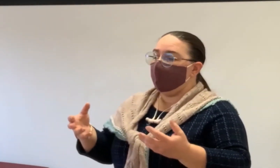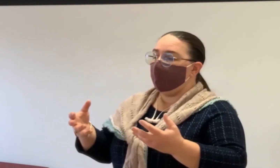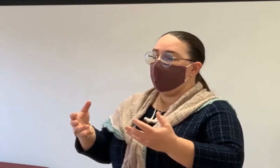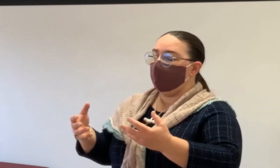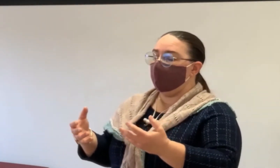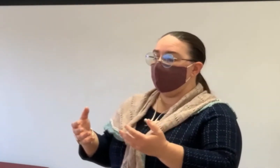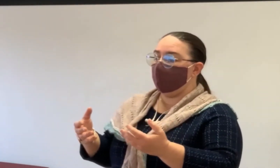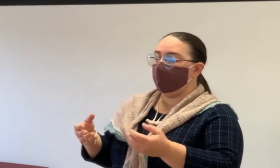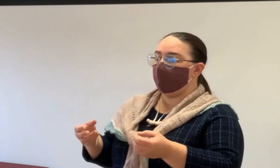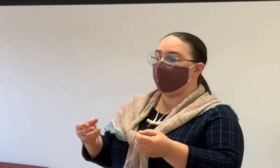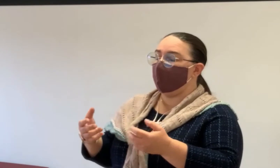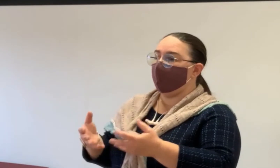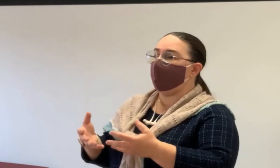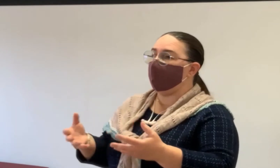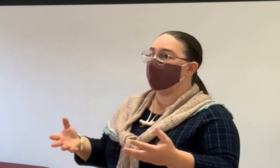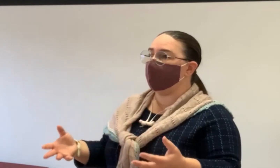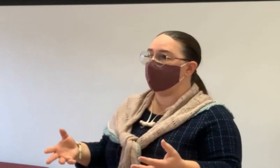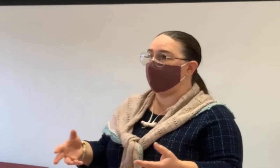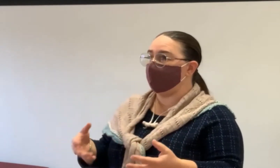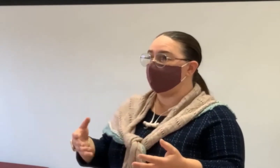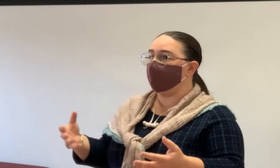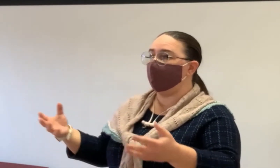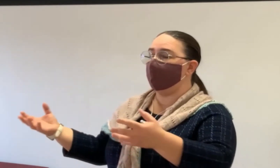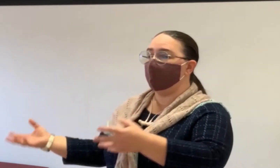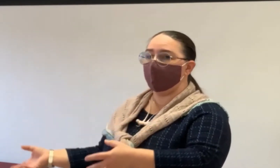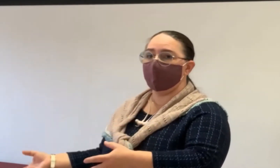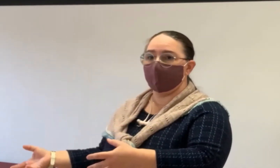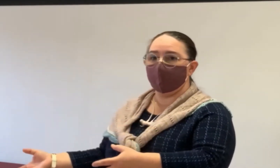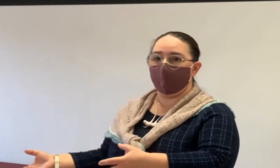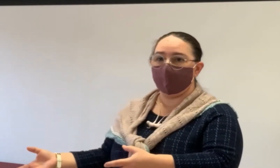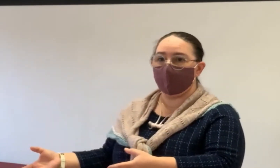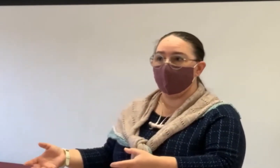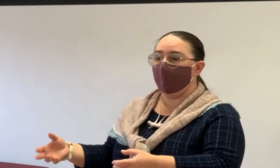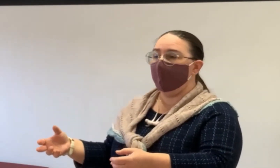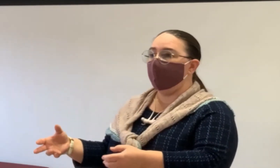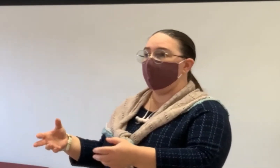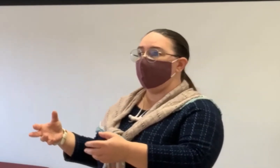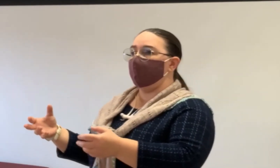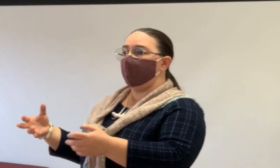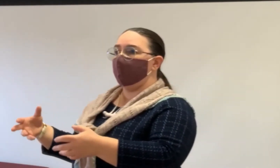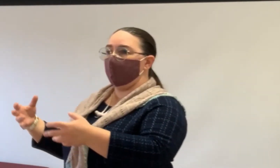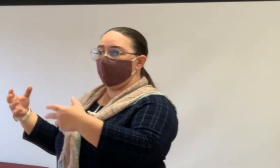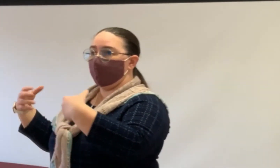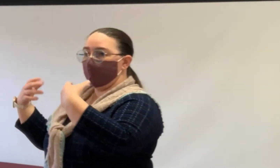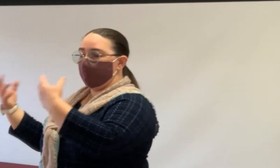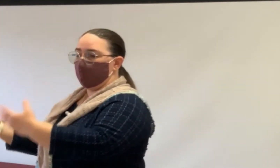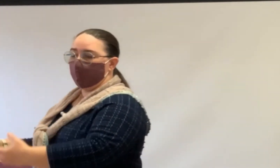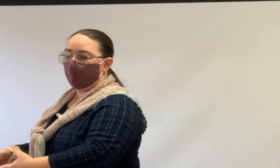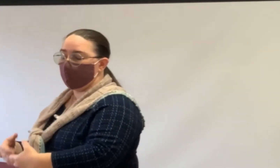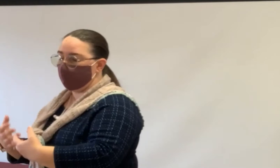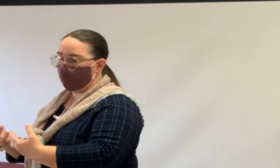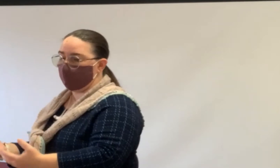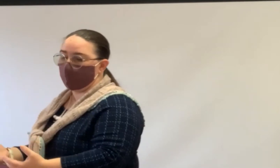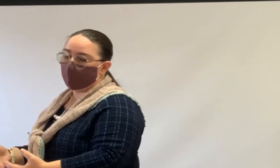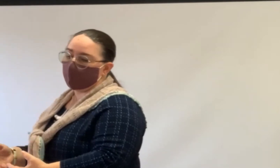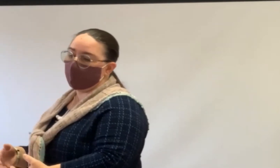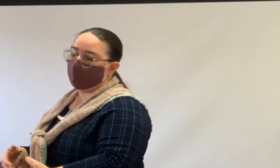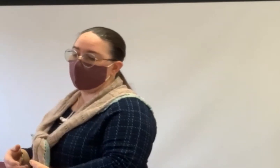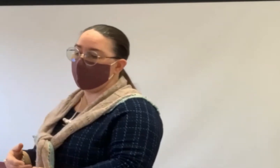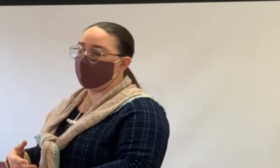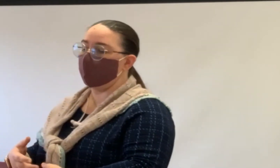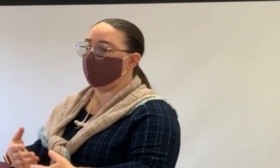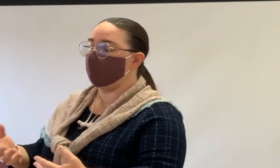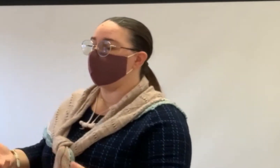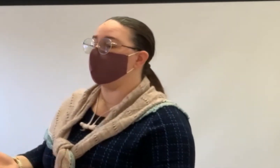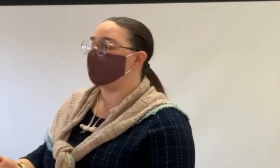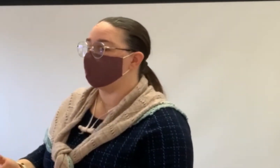If you have equity in the property, so if you have a mortgage on the property, then you may already be paying that monthly bill